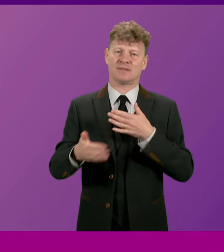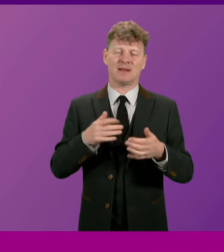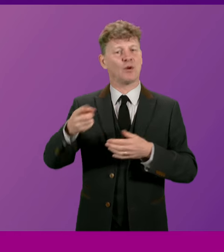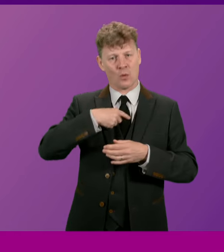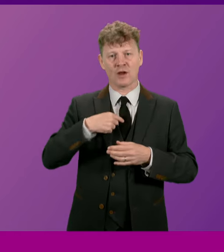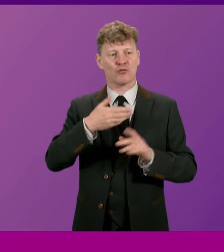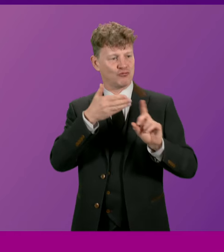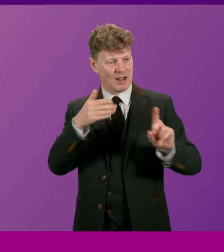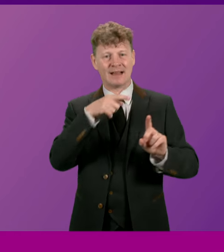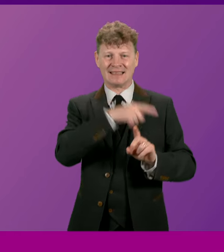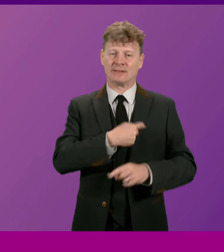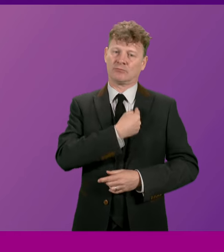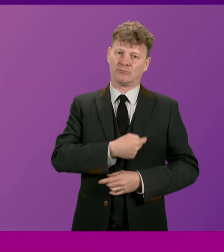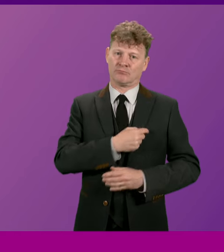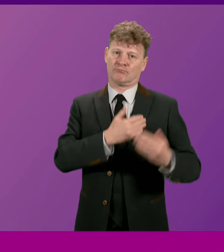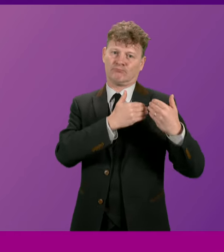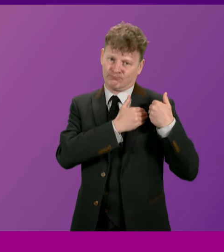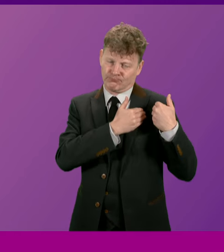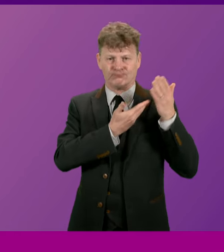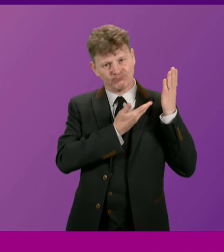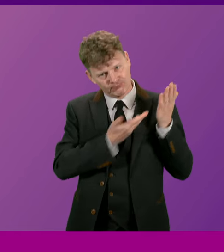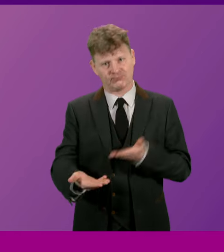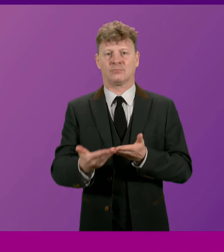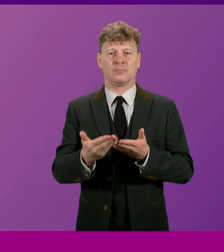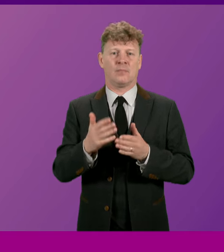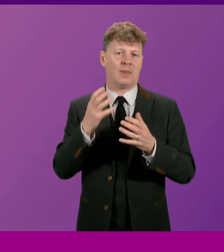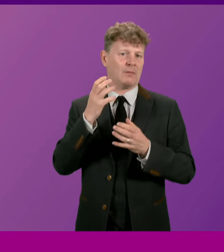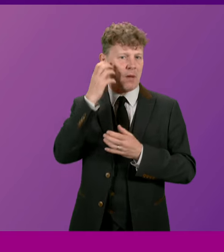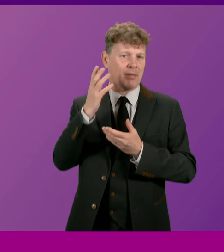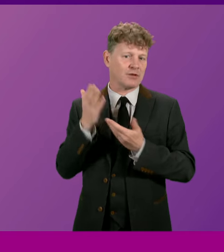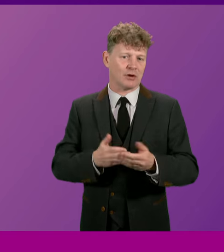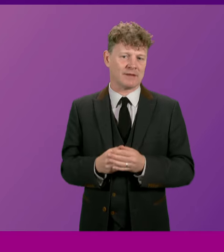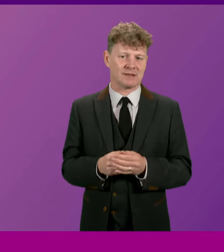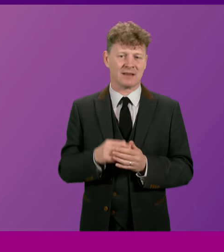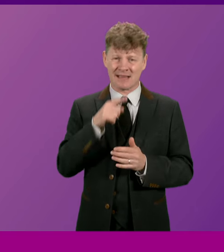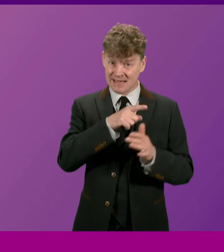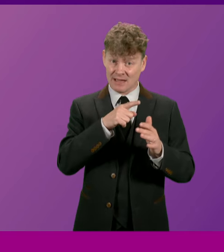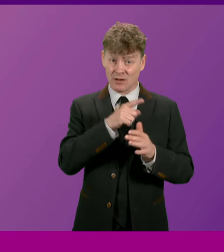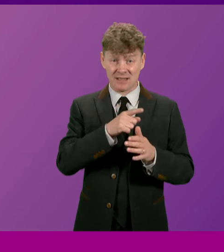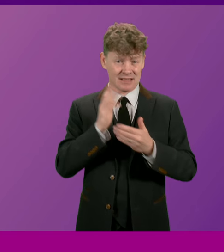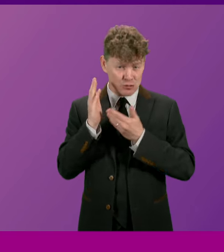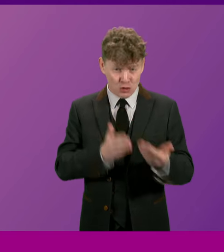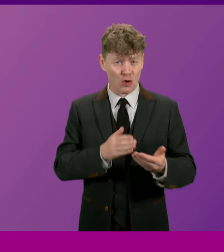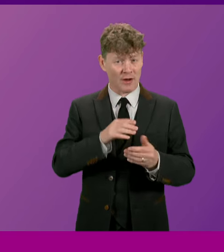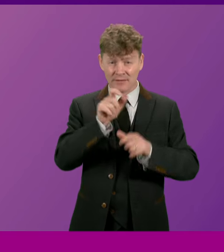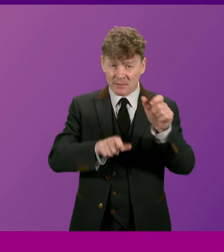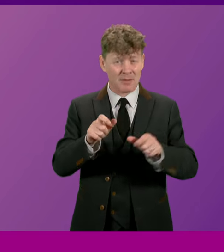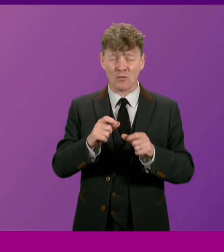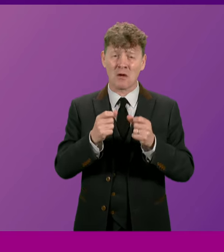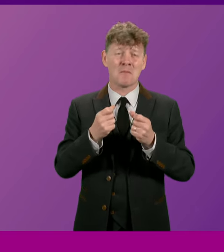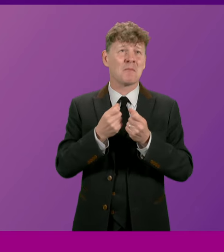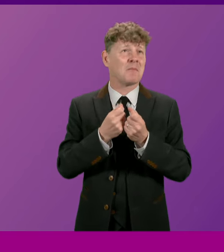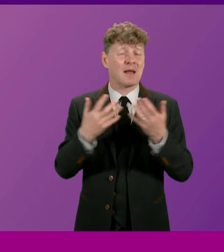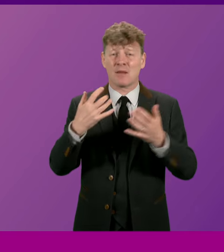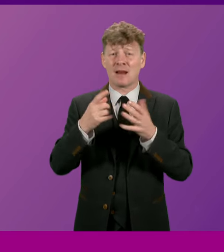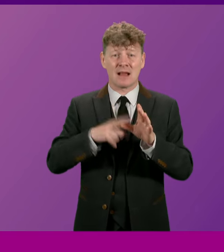and commitment to public service. Alex Salmond served as constituents for decades as an MSP,